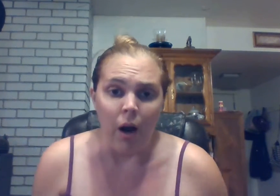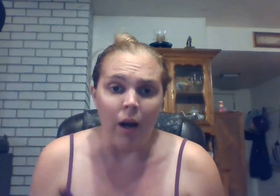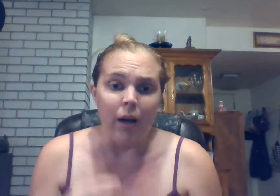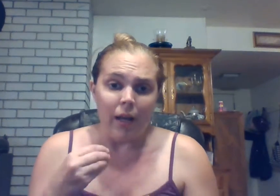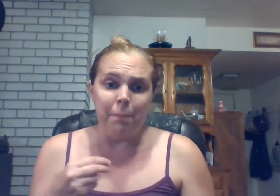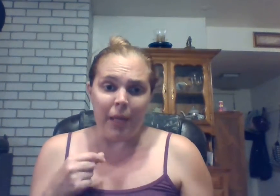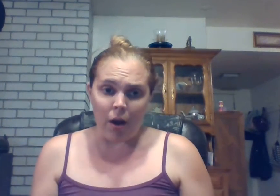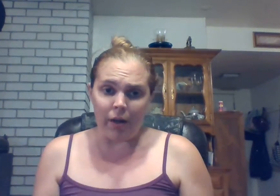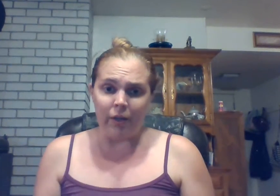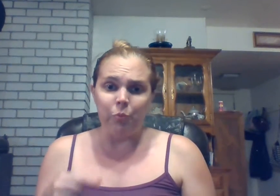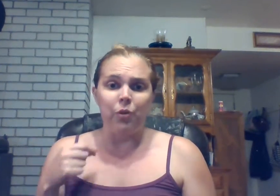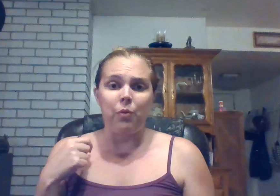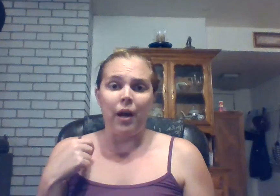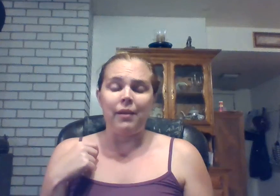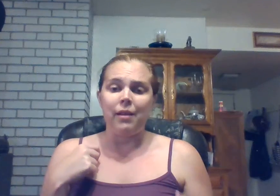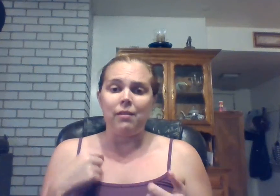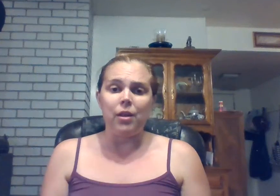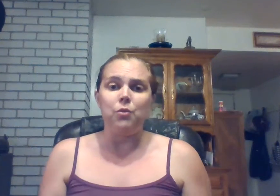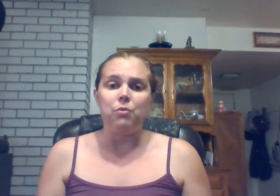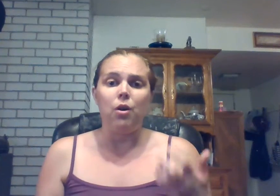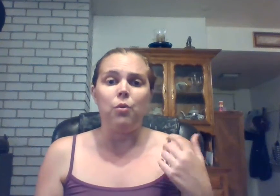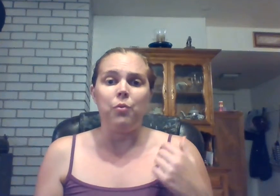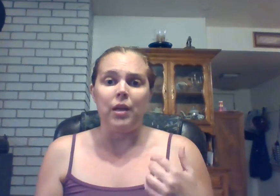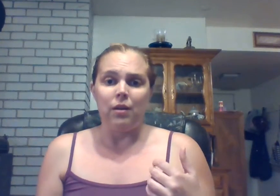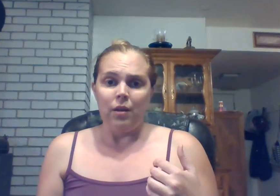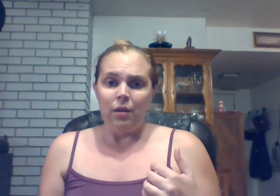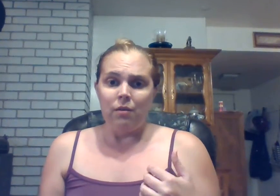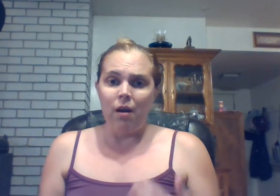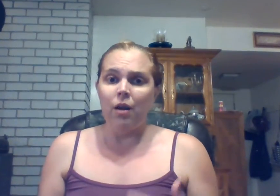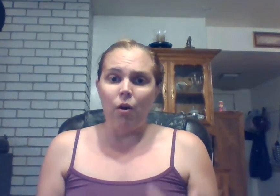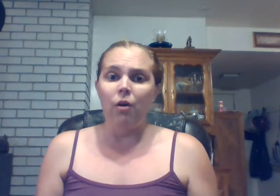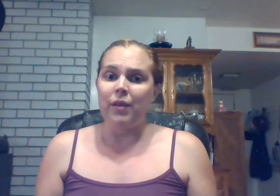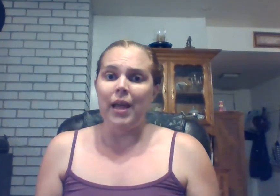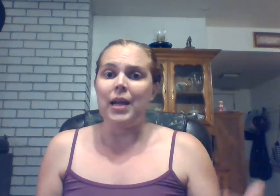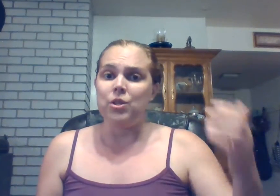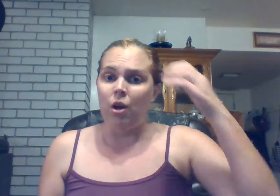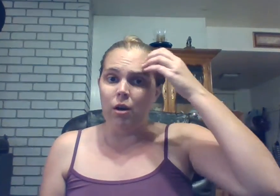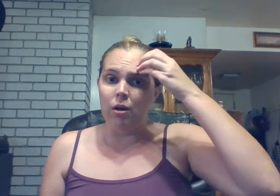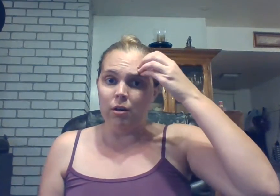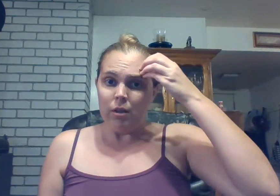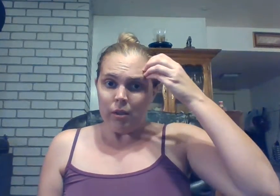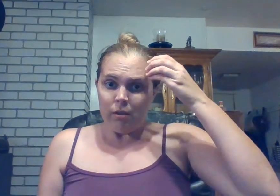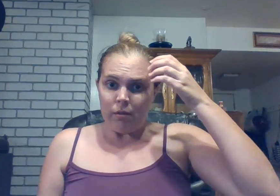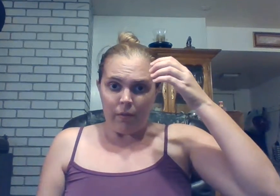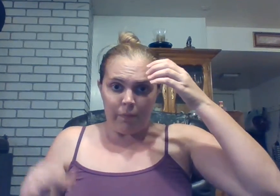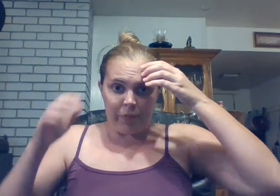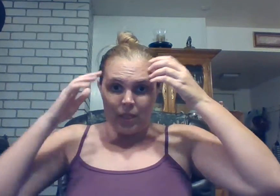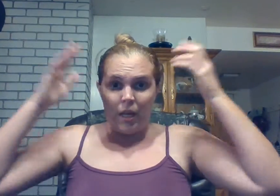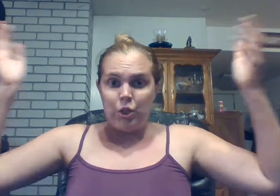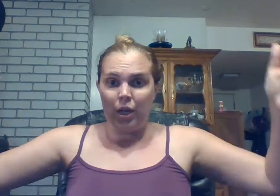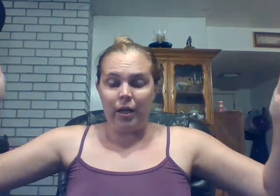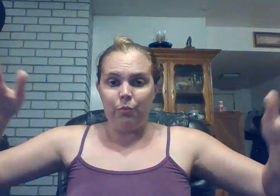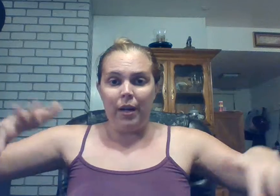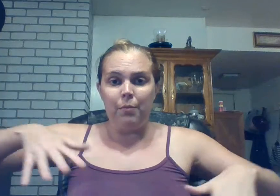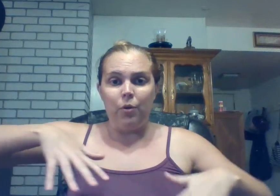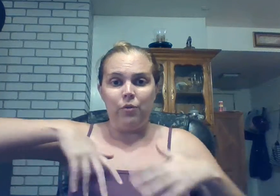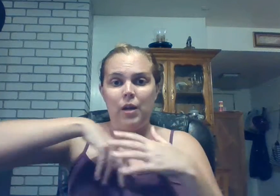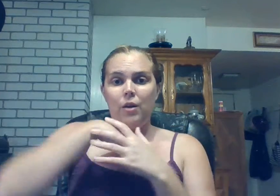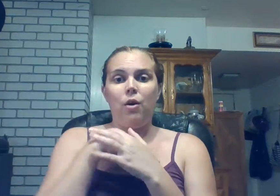raw and be honest with you guys and let you know that not all the days are sunshine and rainbows not